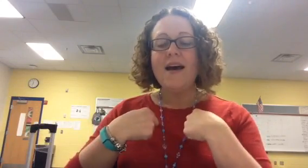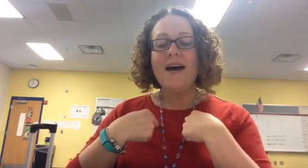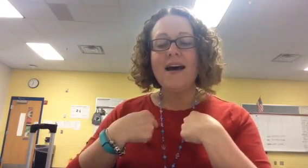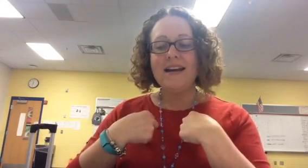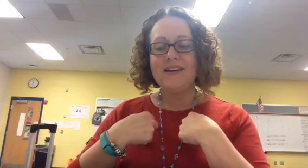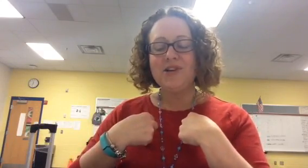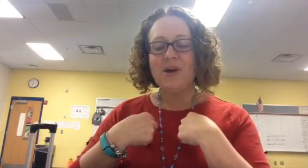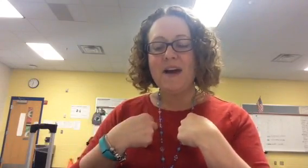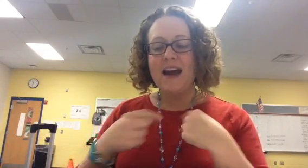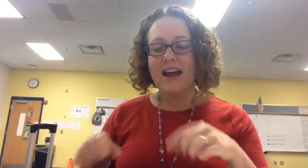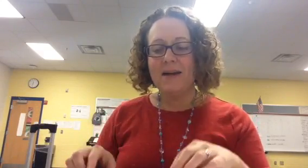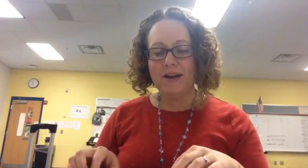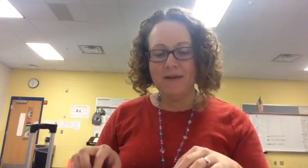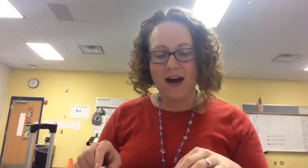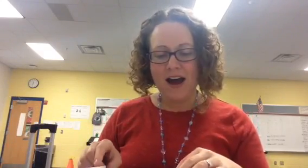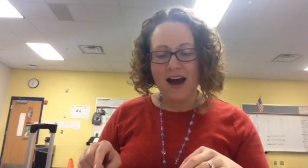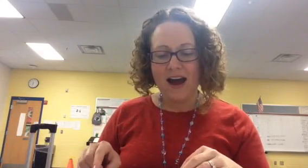Honey sugar baby mine,